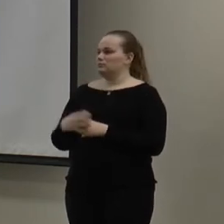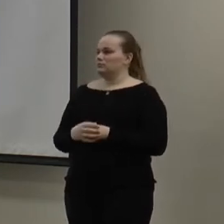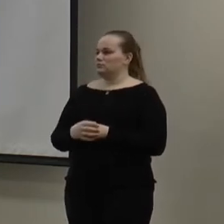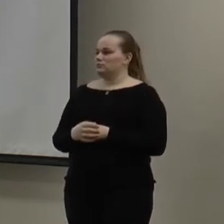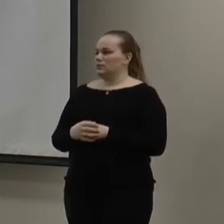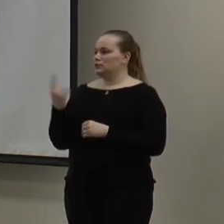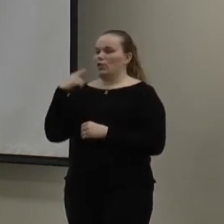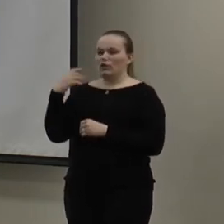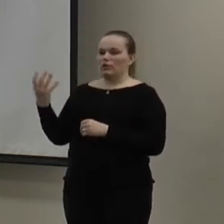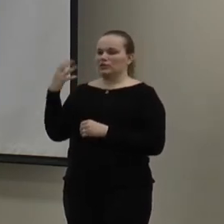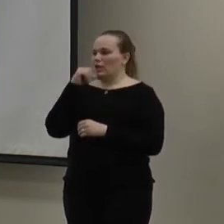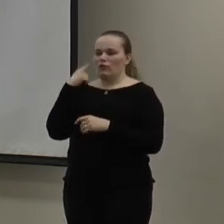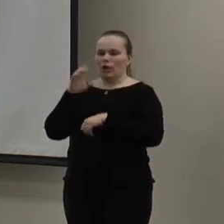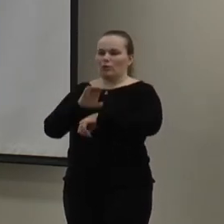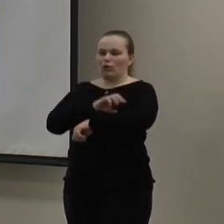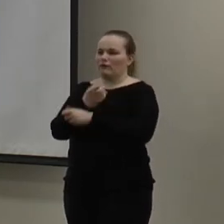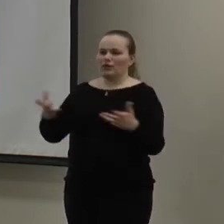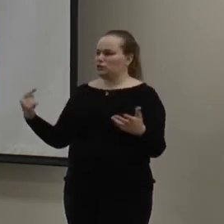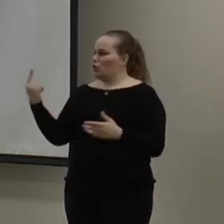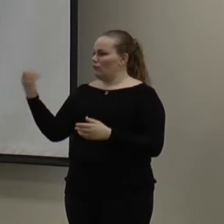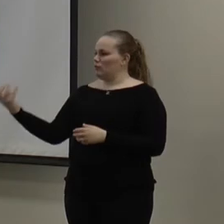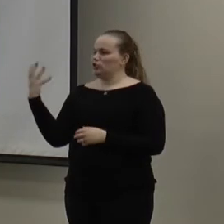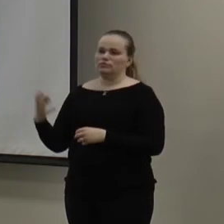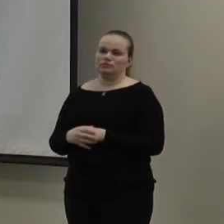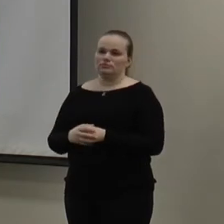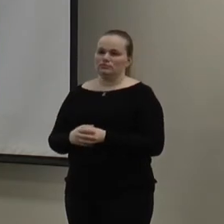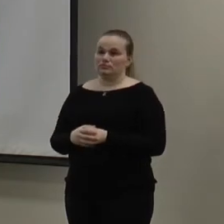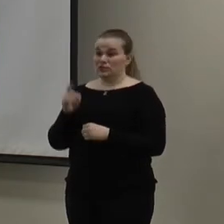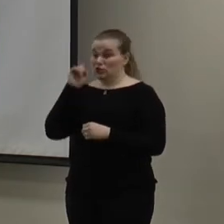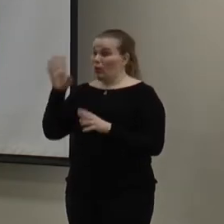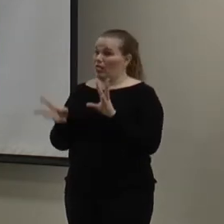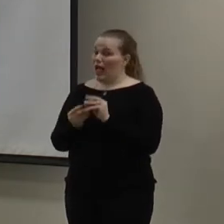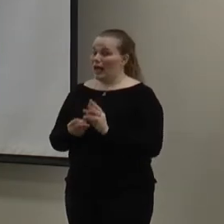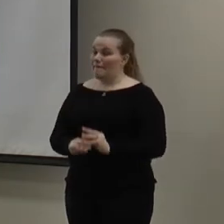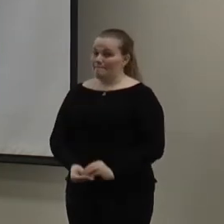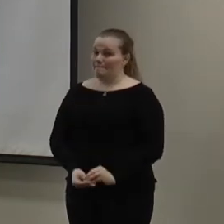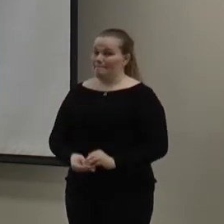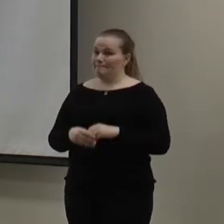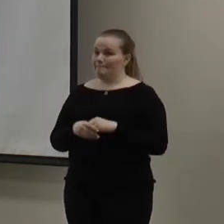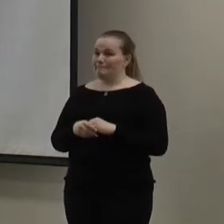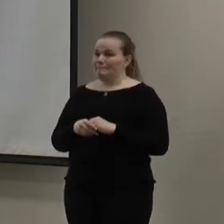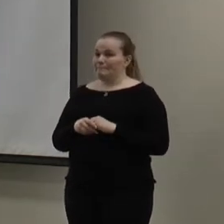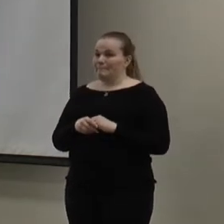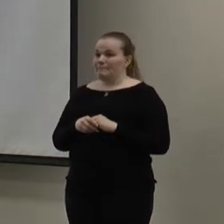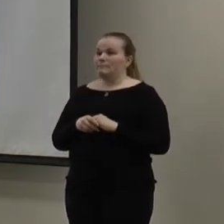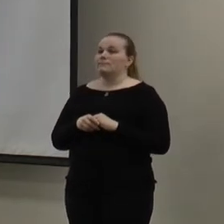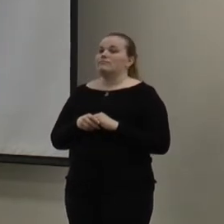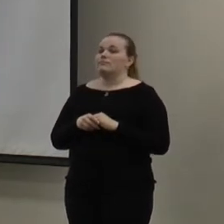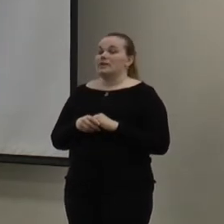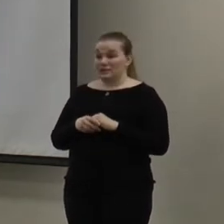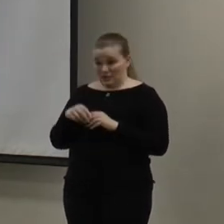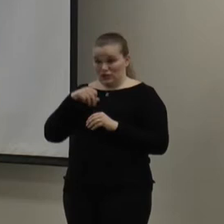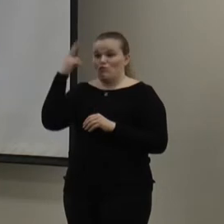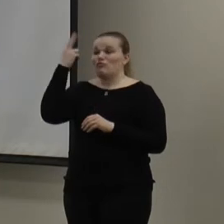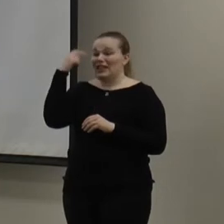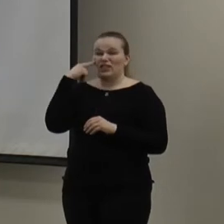for the projector. That's not even for my computer. So, you know, it adds up. And, you like, don't realize it because you're like, well, I turned it